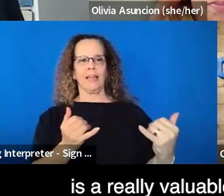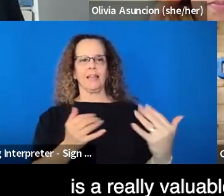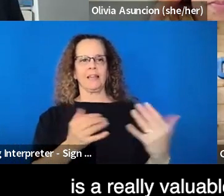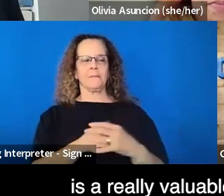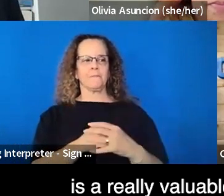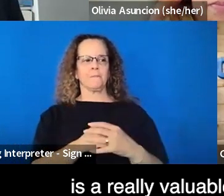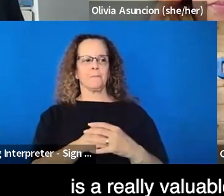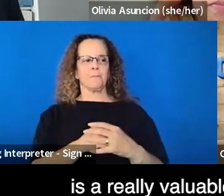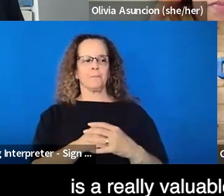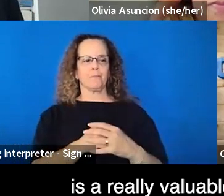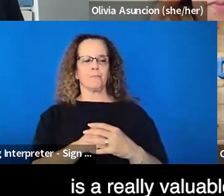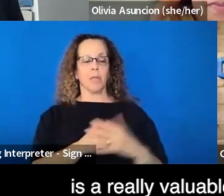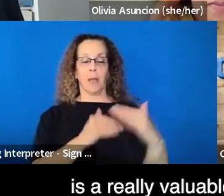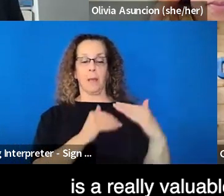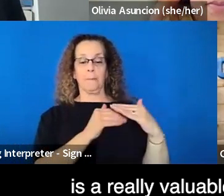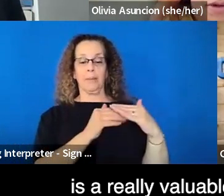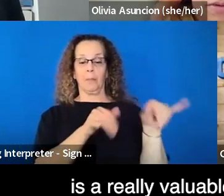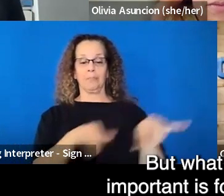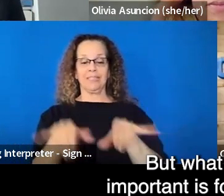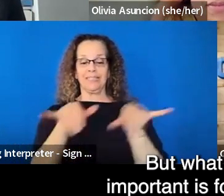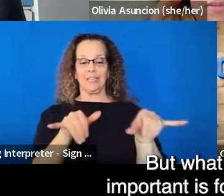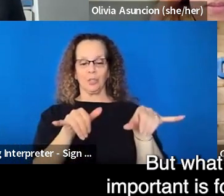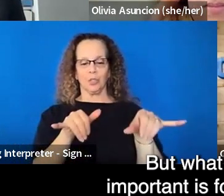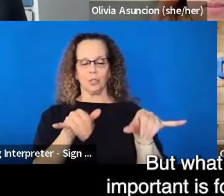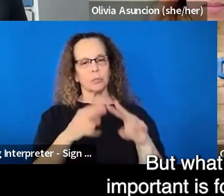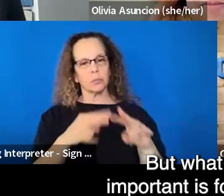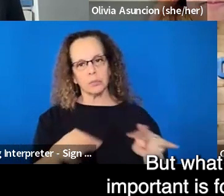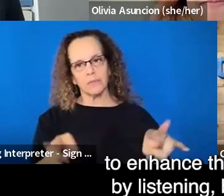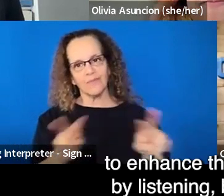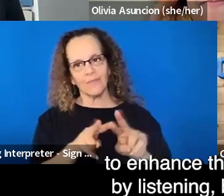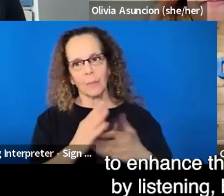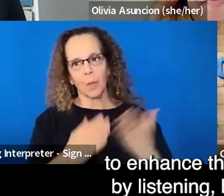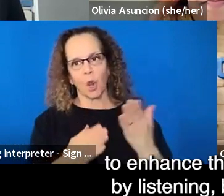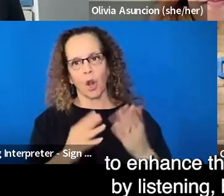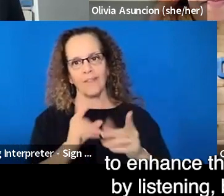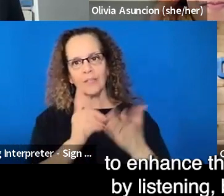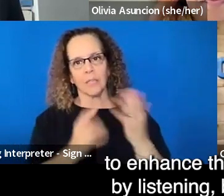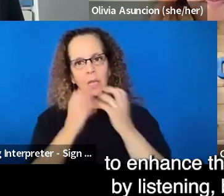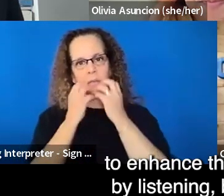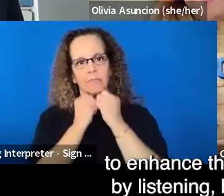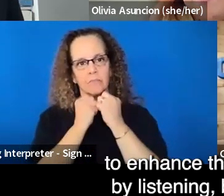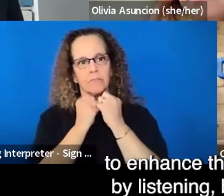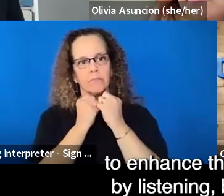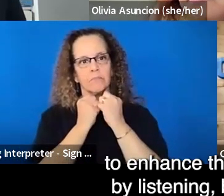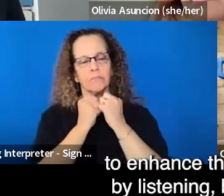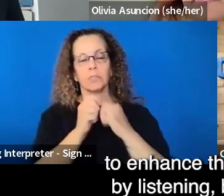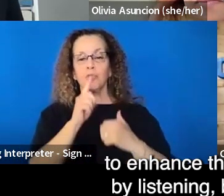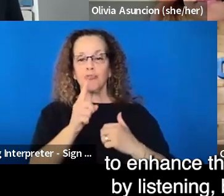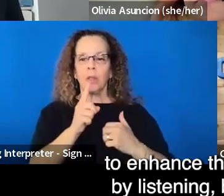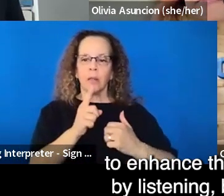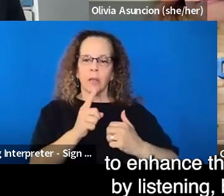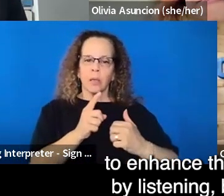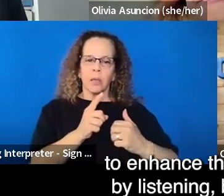really valuable part of design, but what's really important is for designers to enhance their creativity by